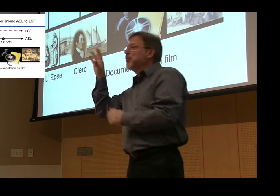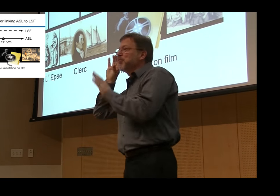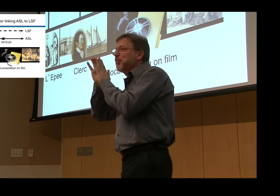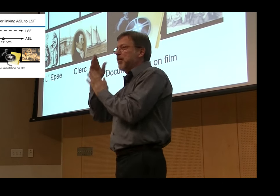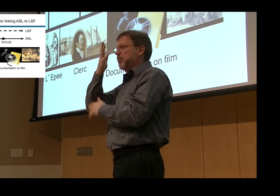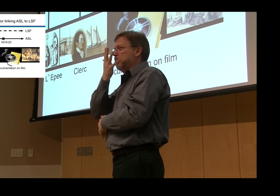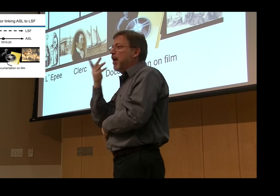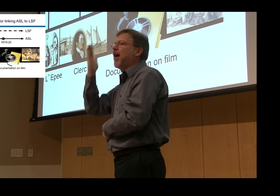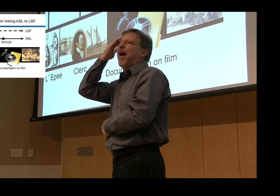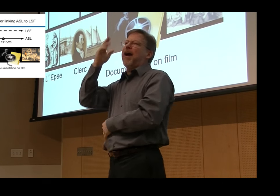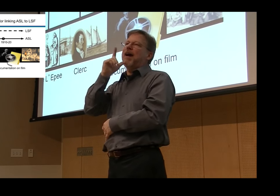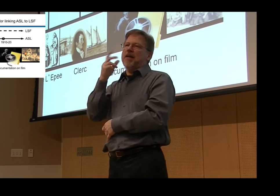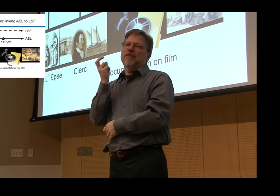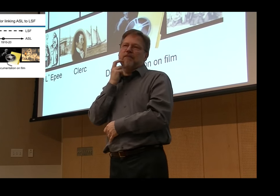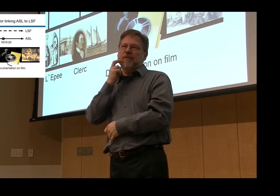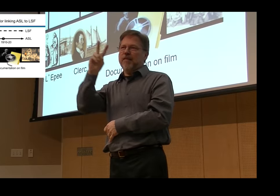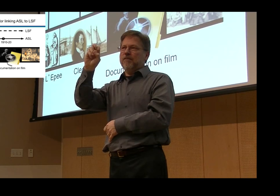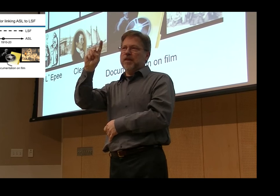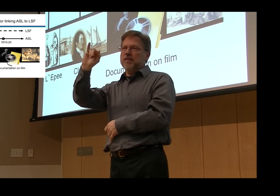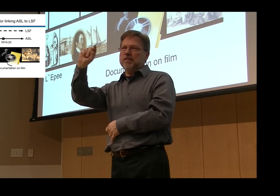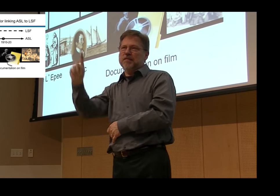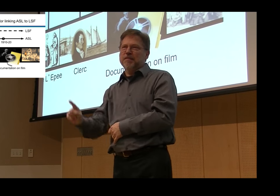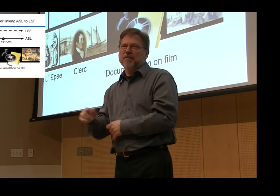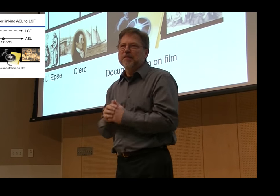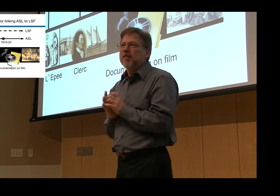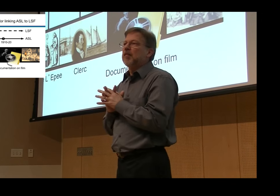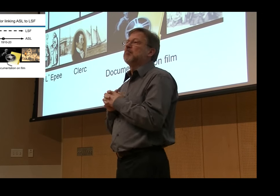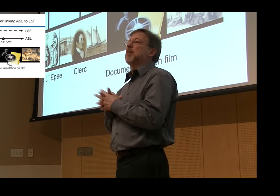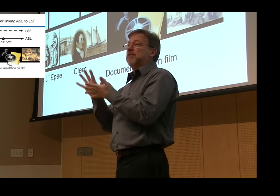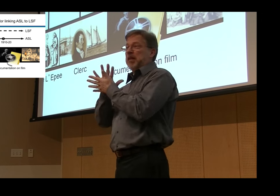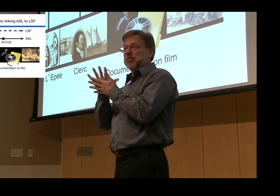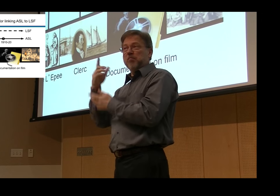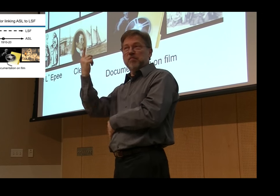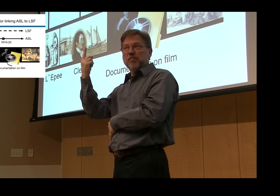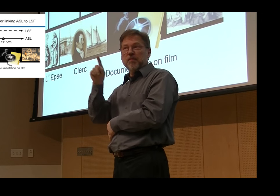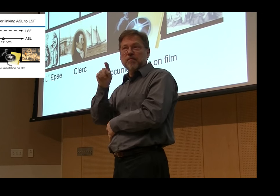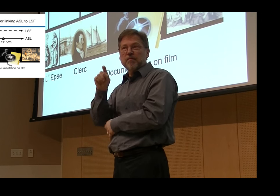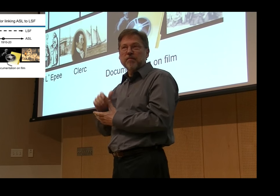identify the records that help us to enlighten that period, if you will.